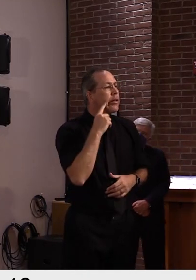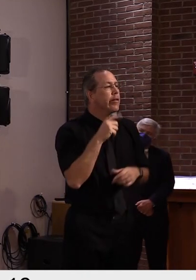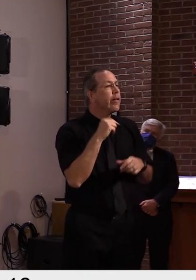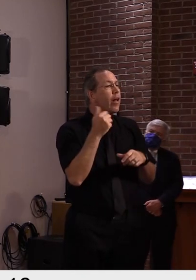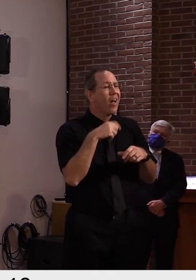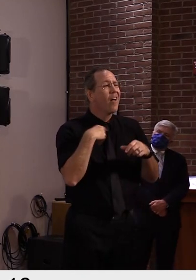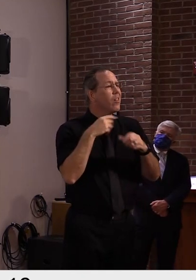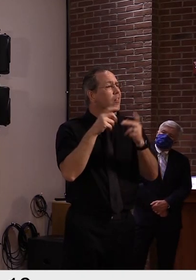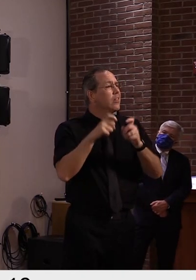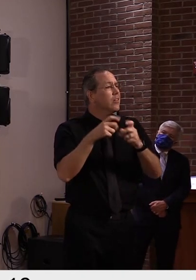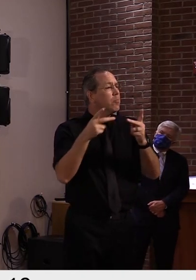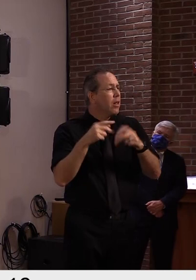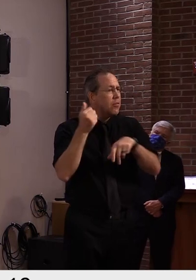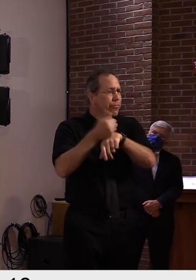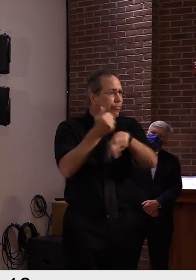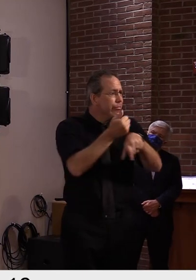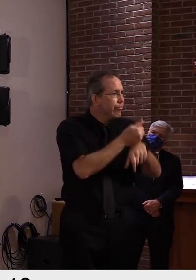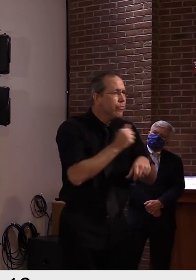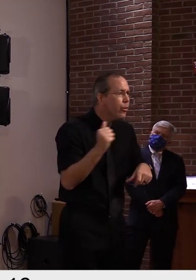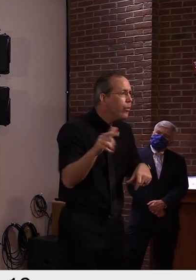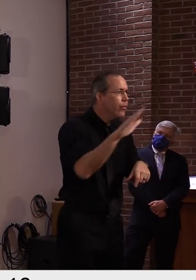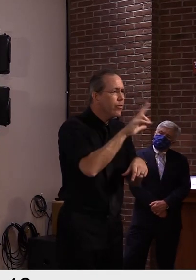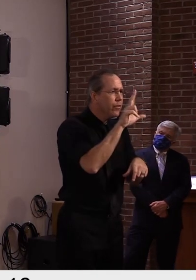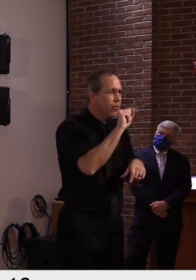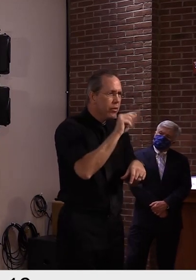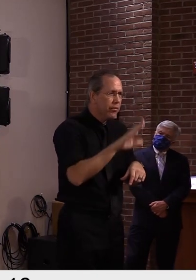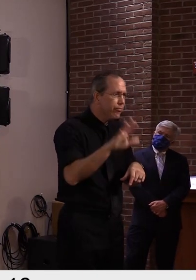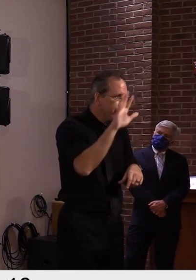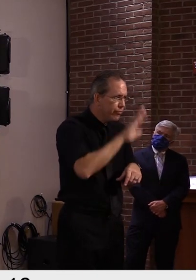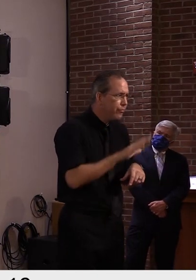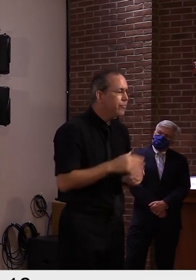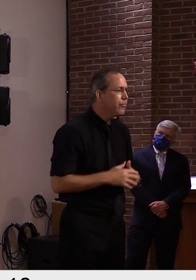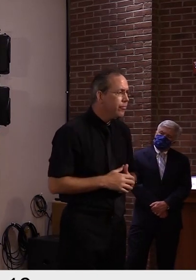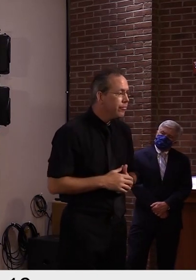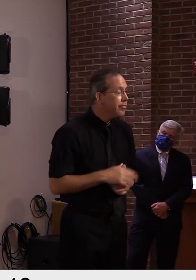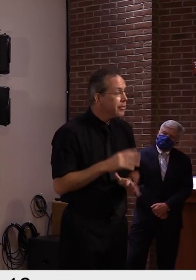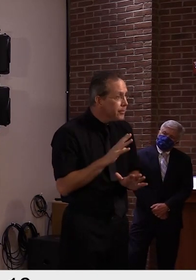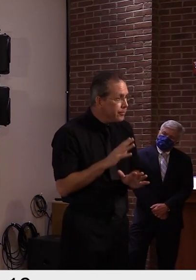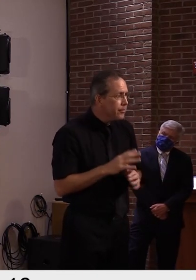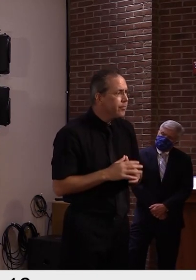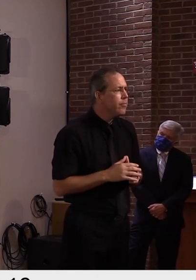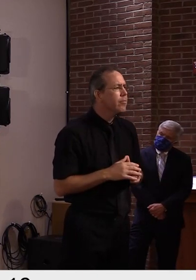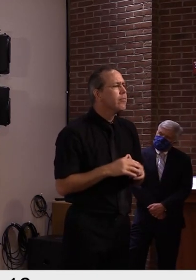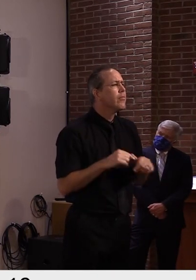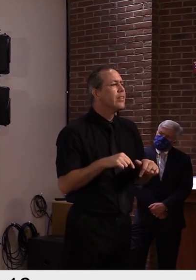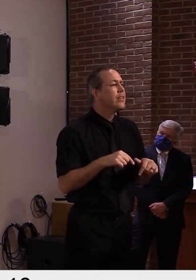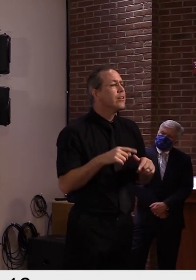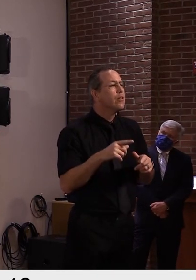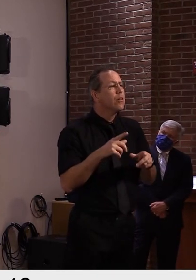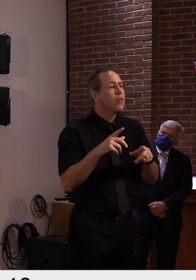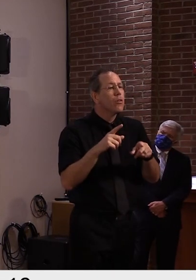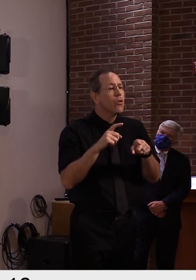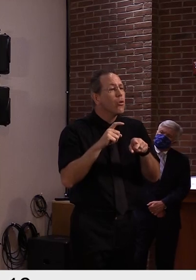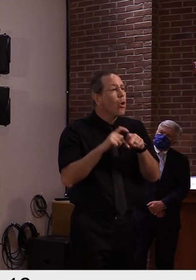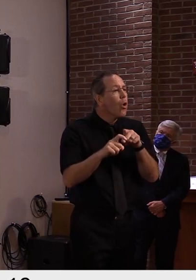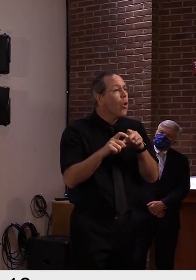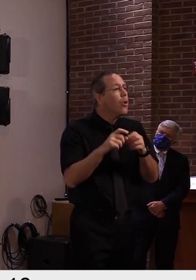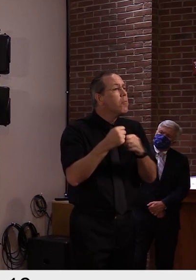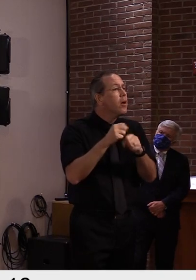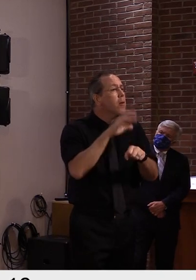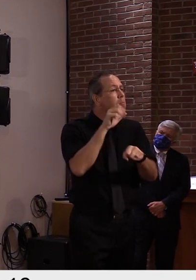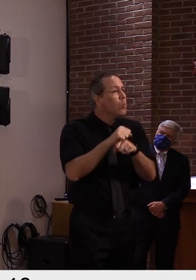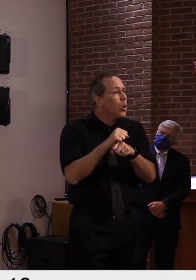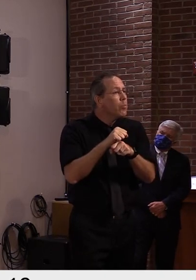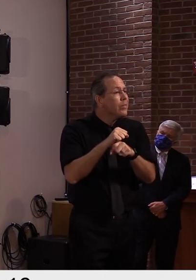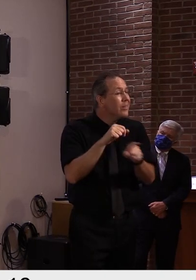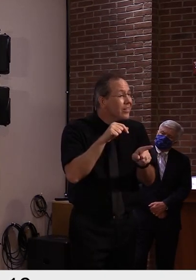in addition, you have to realize that these are scheduled pop-up sites. That doesn't account for, uh, a pop-up site that comes